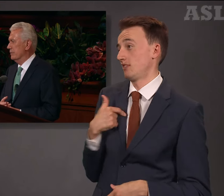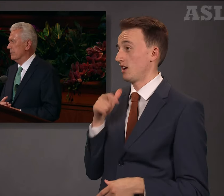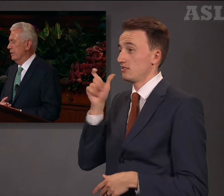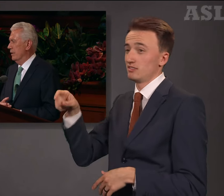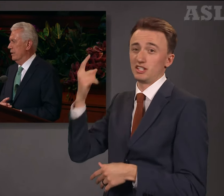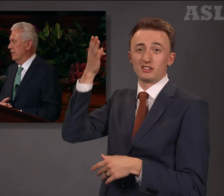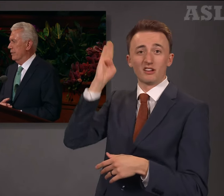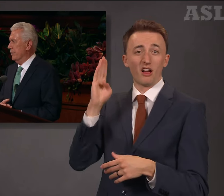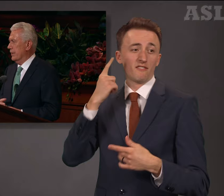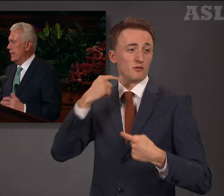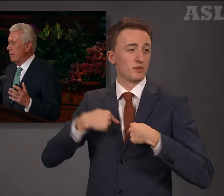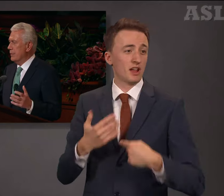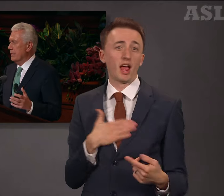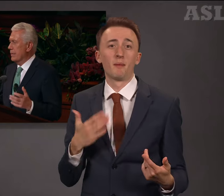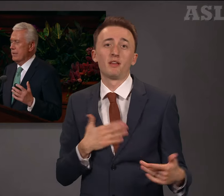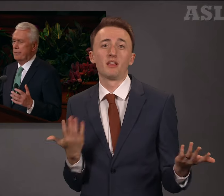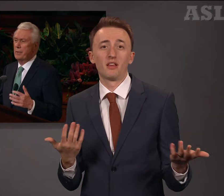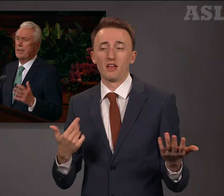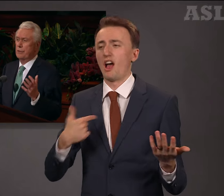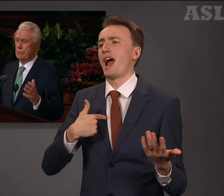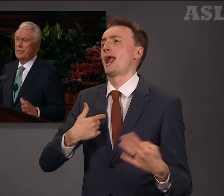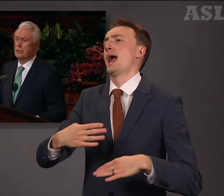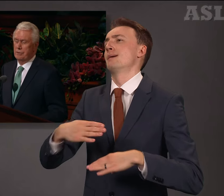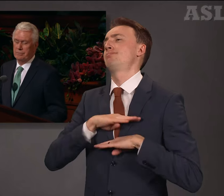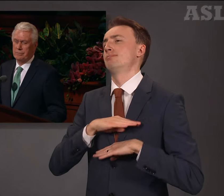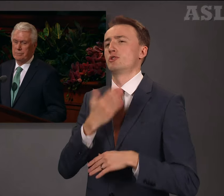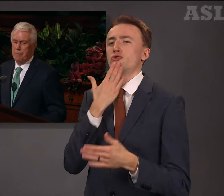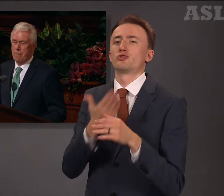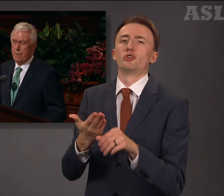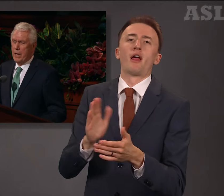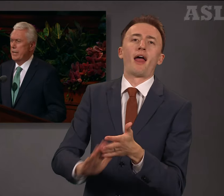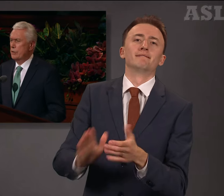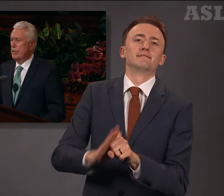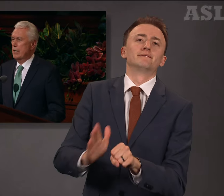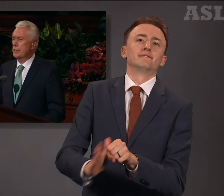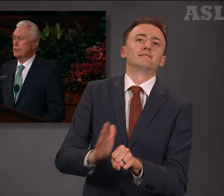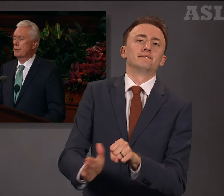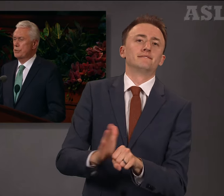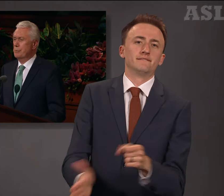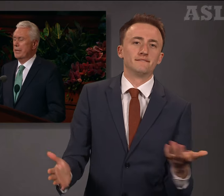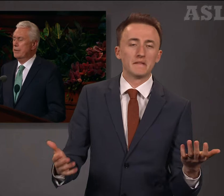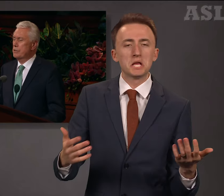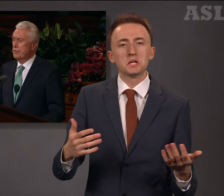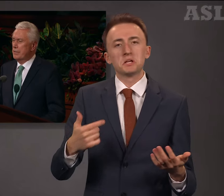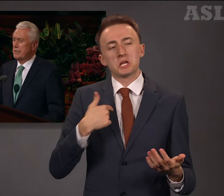that they are happy enough without religion. I acknowledge and respect these feelings.